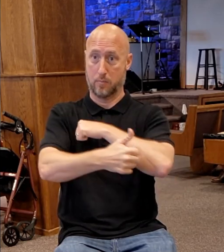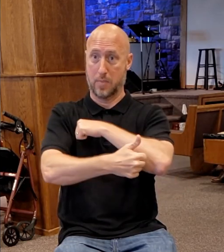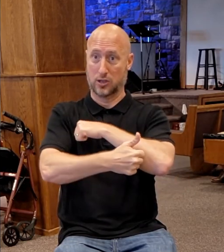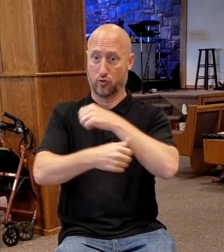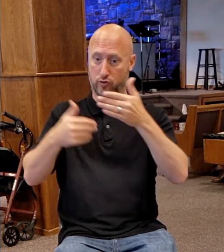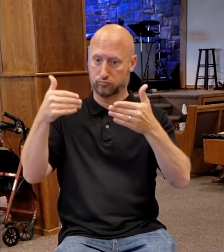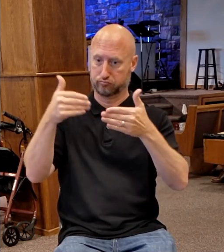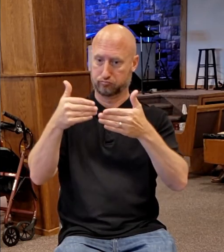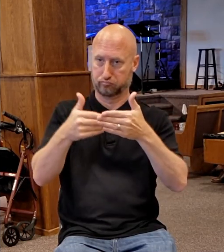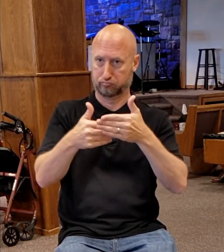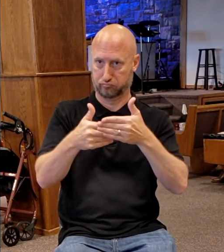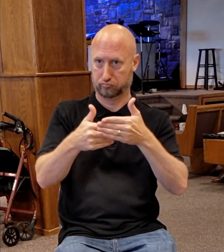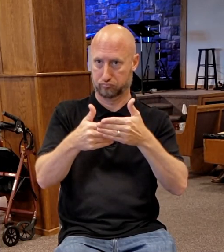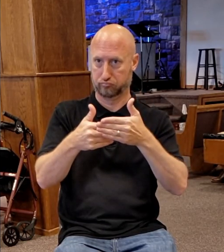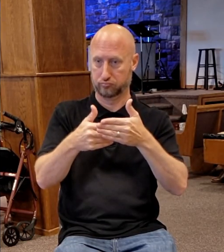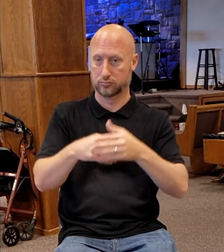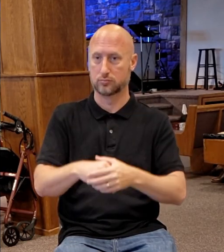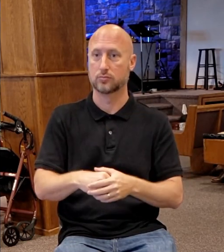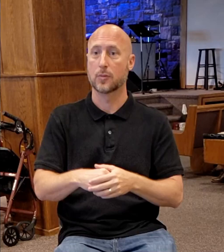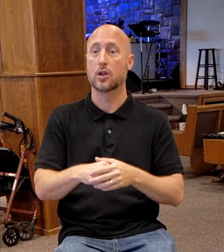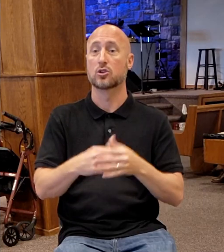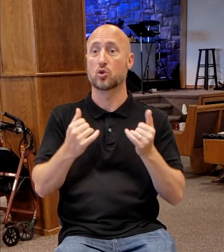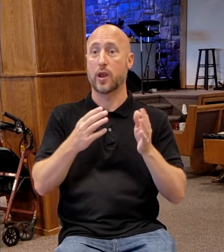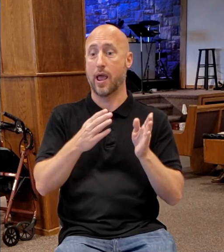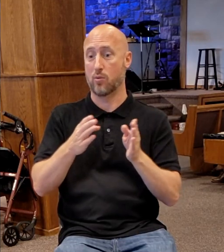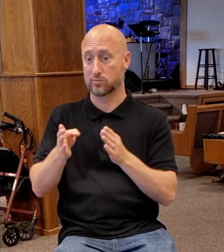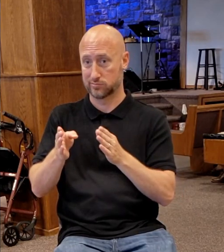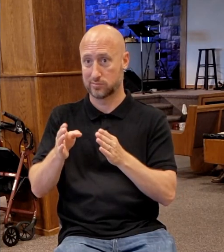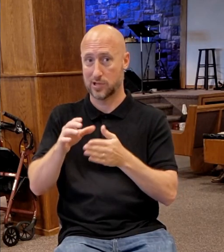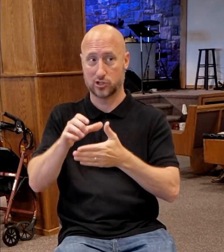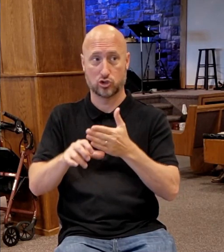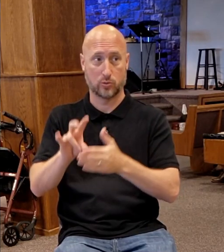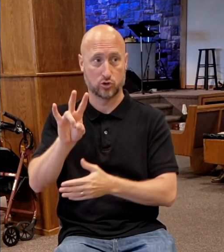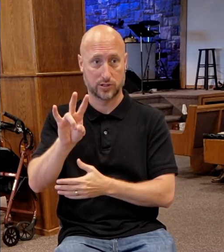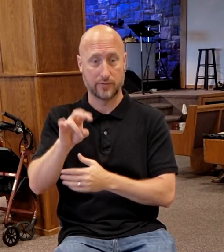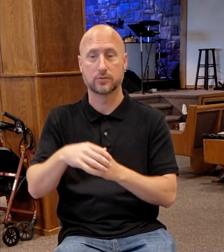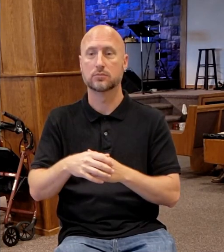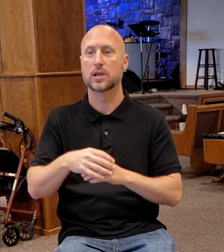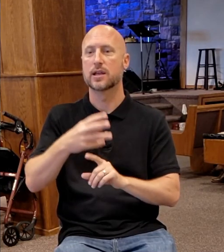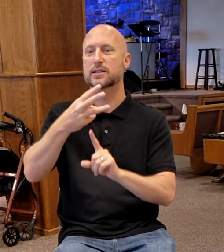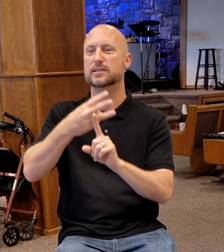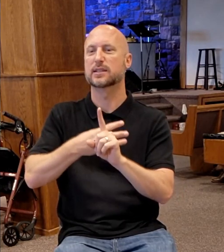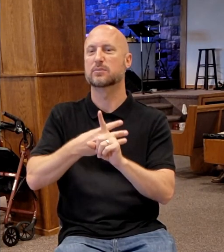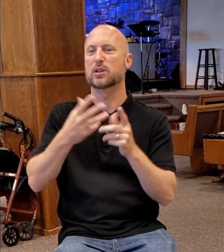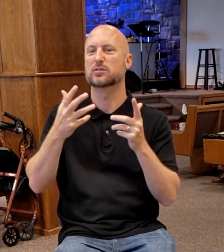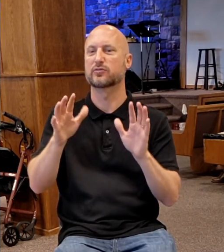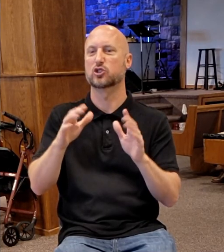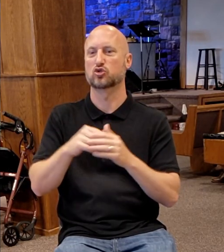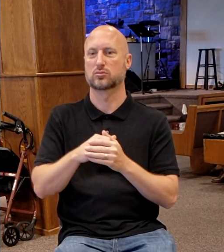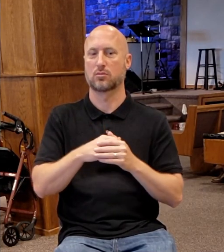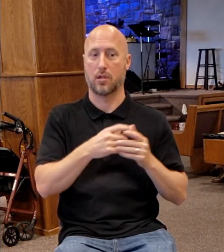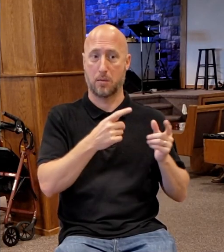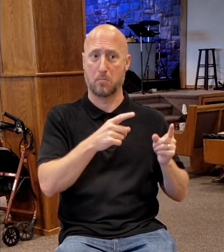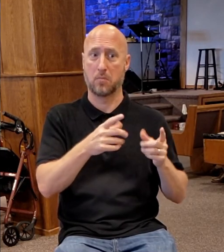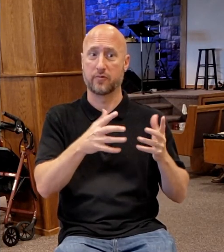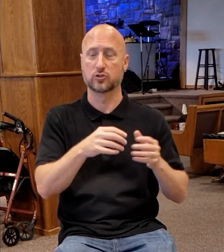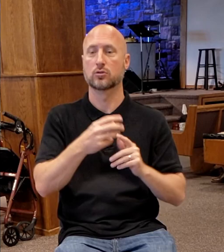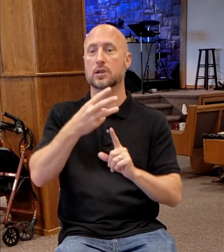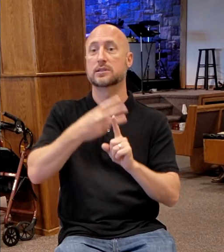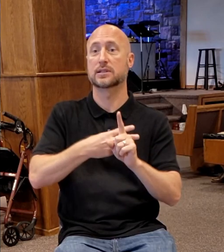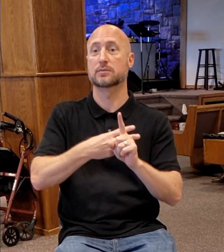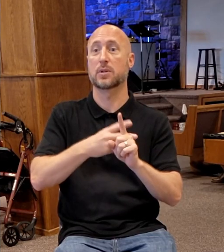hand. So now, into chapter 7, six months has gone by. We're not told what happened.